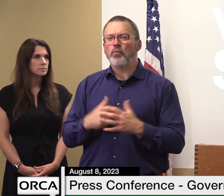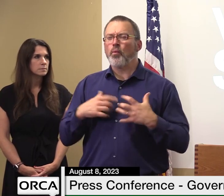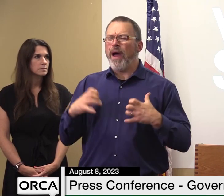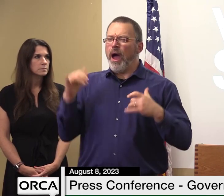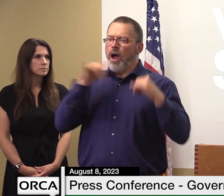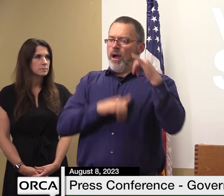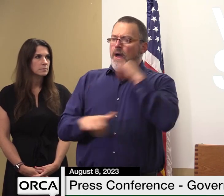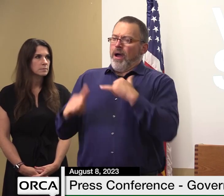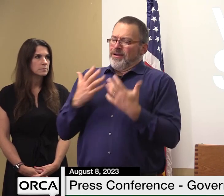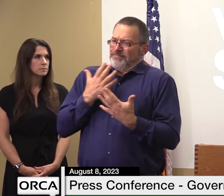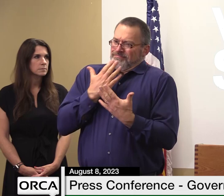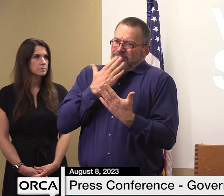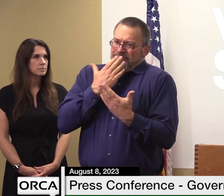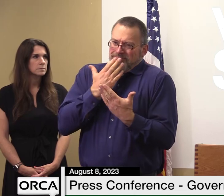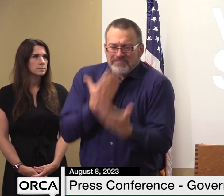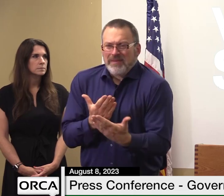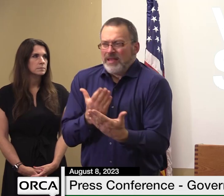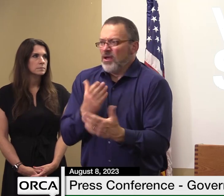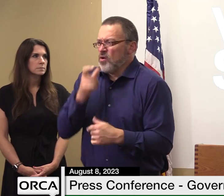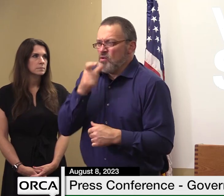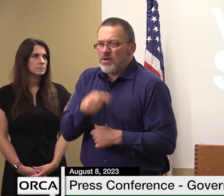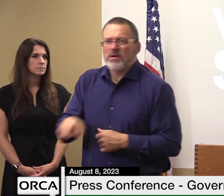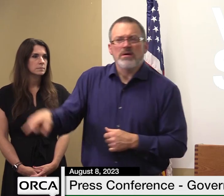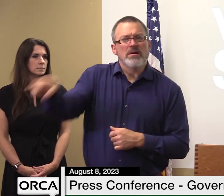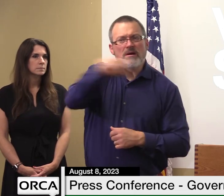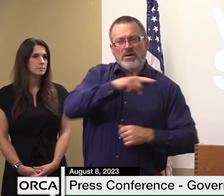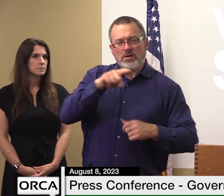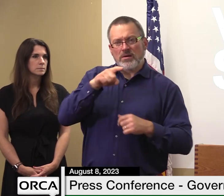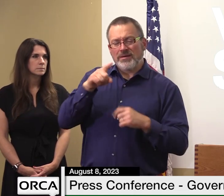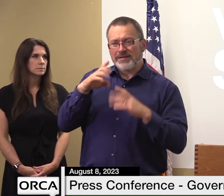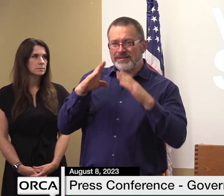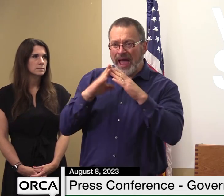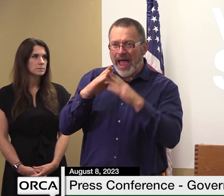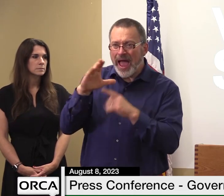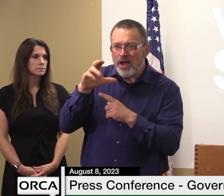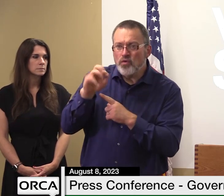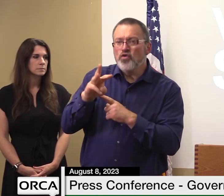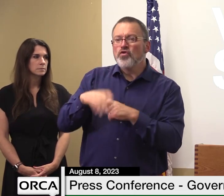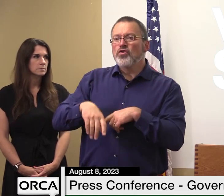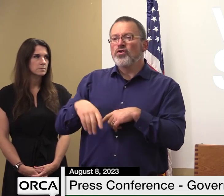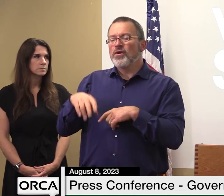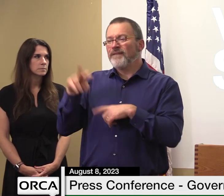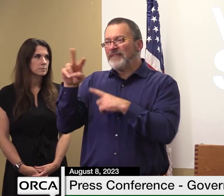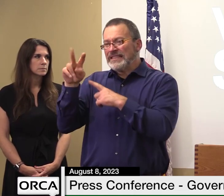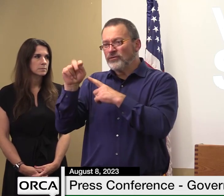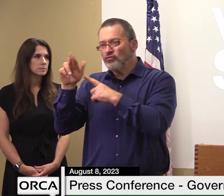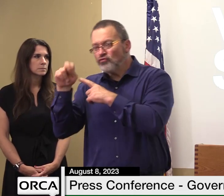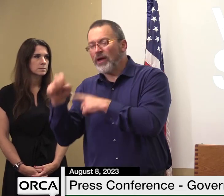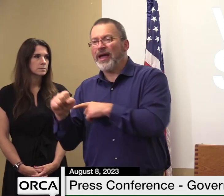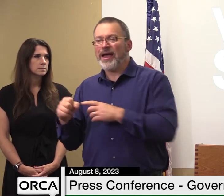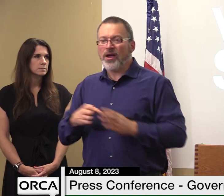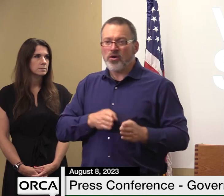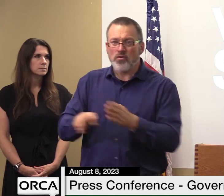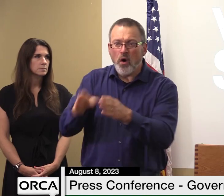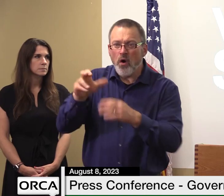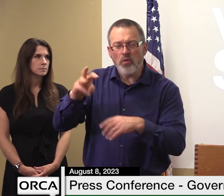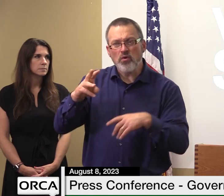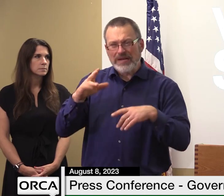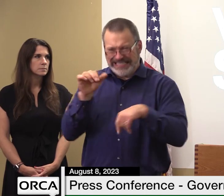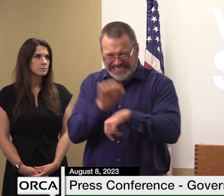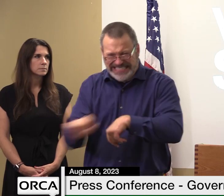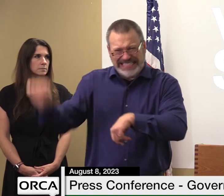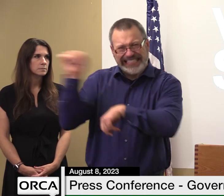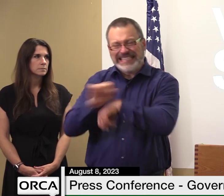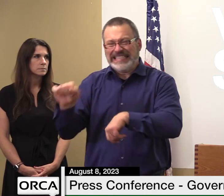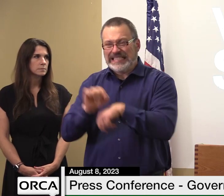stepped up from town road crews on the front lines V trans and contractors getting main roads open back up our